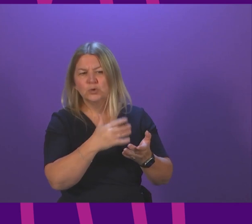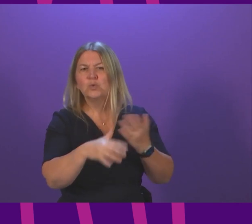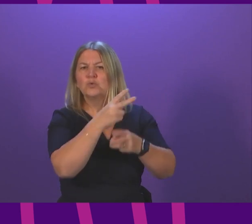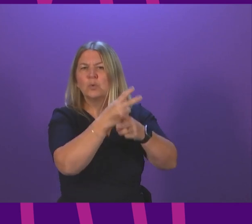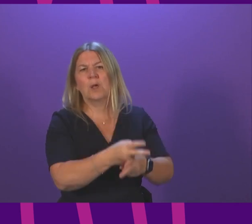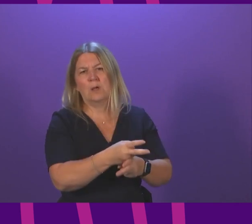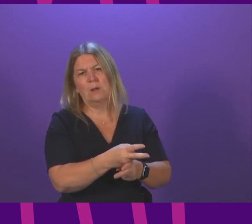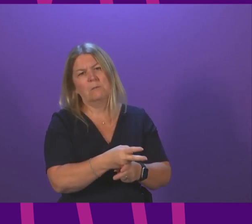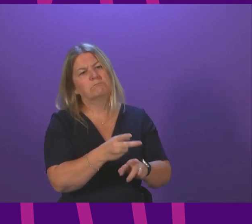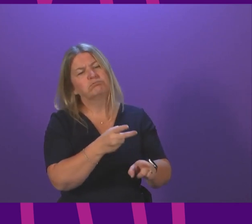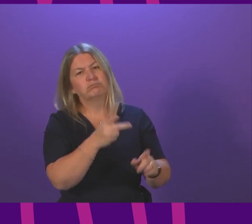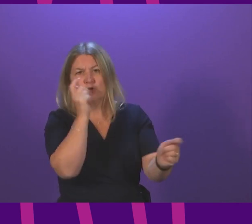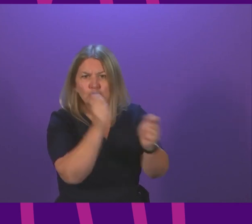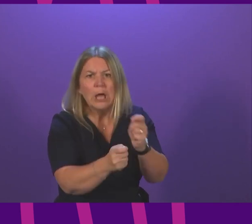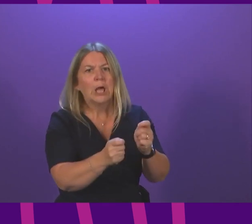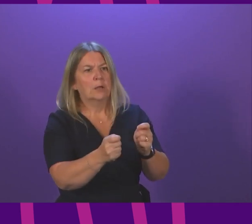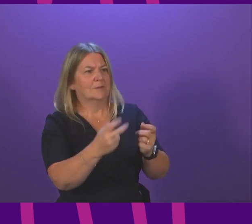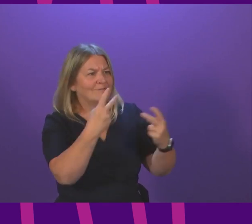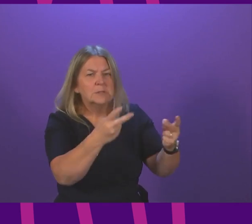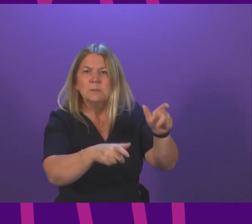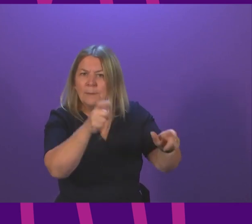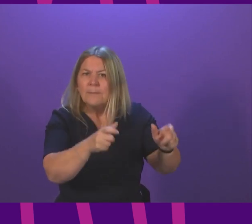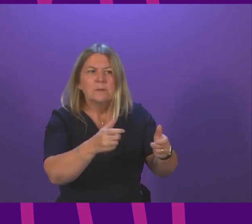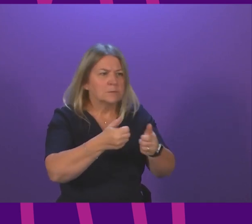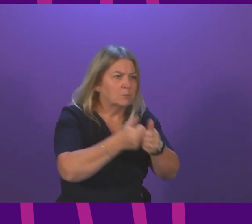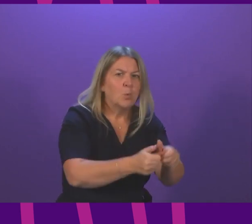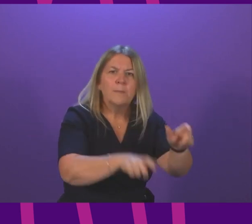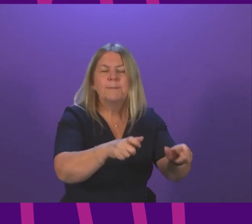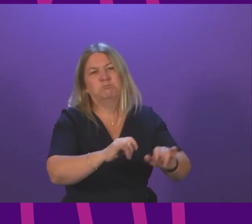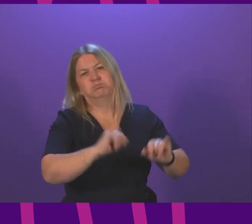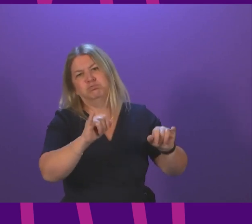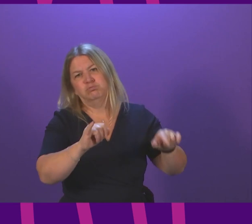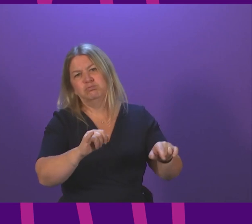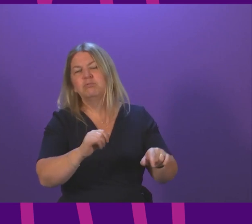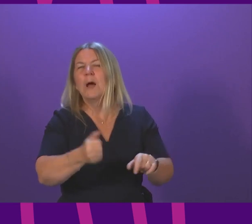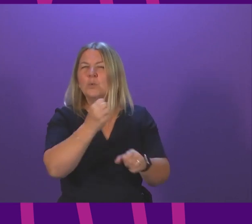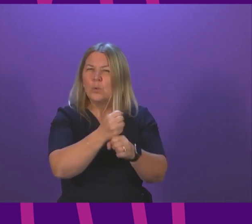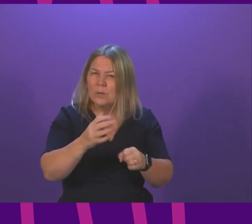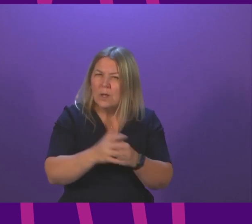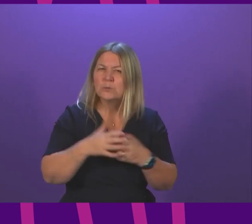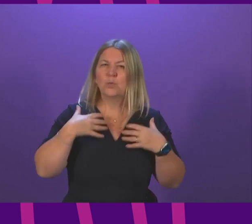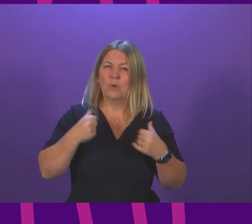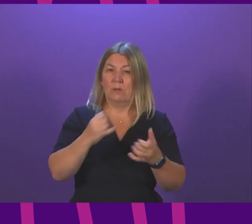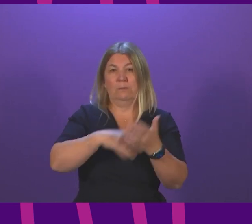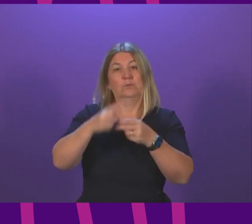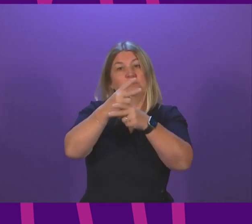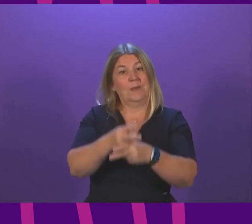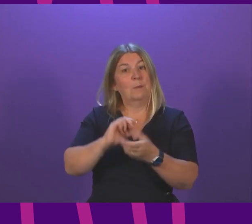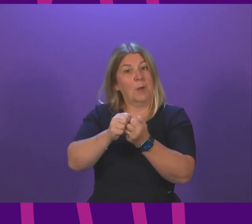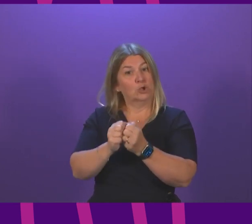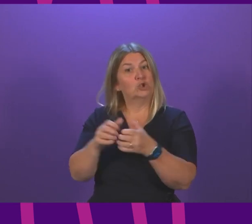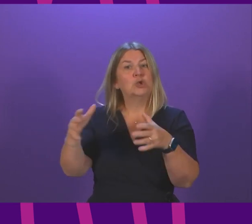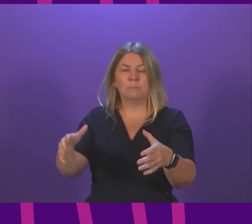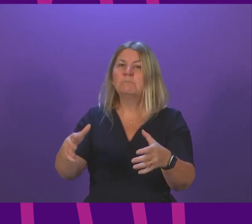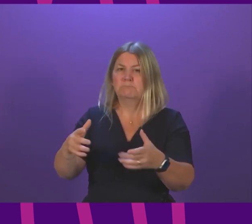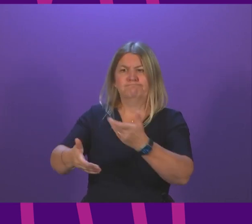concern that any changes to the operation of such services brings Glasgow health and social care partnership has sought to assure the government that